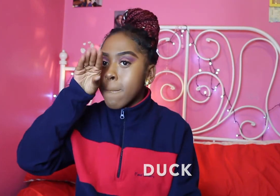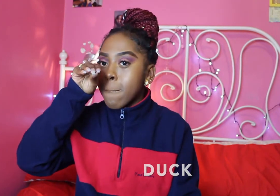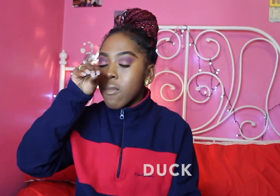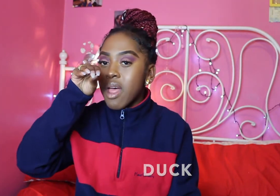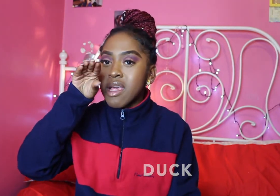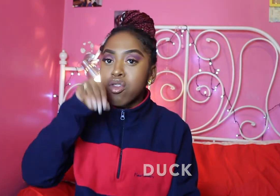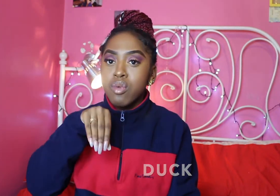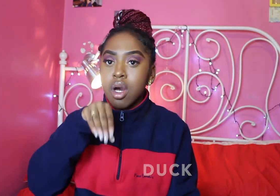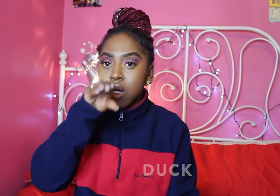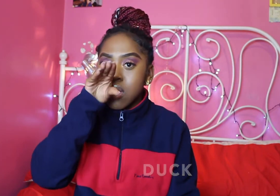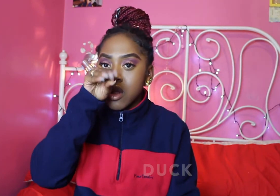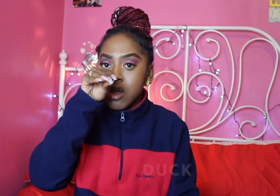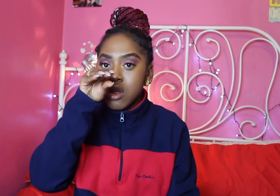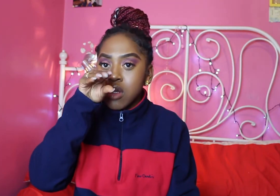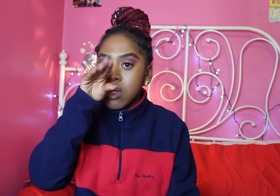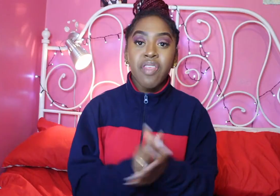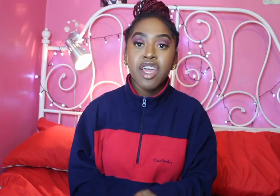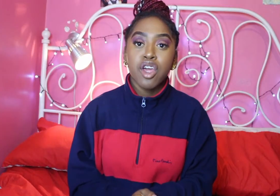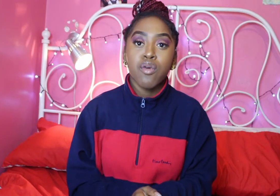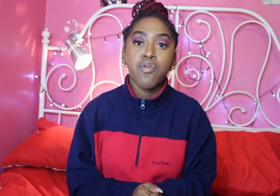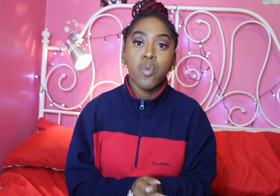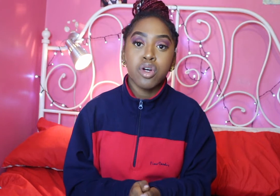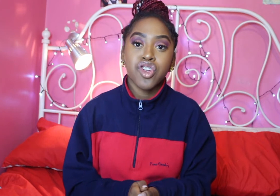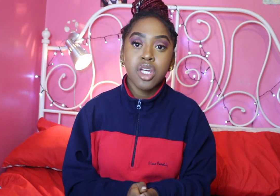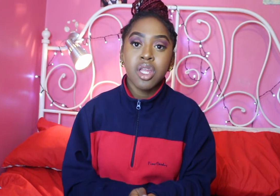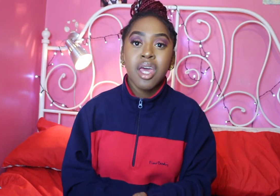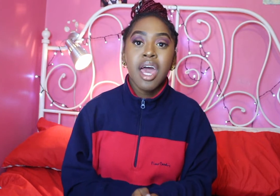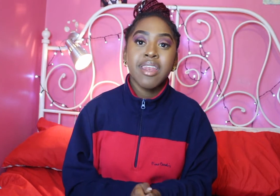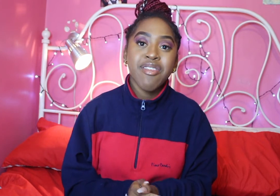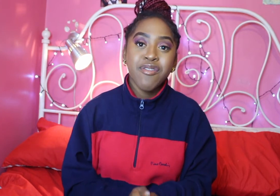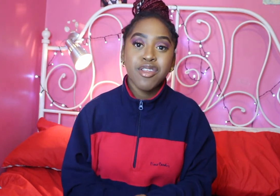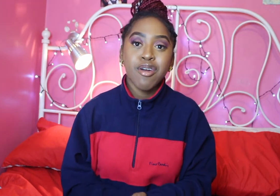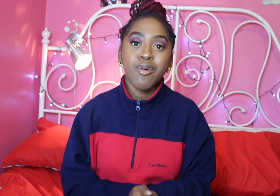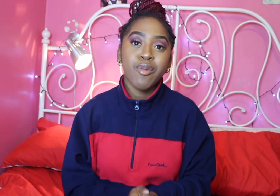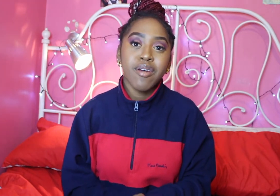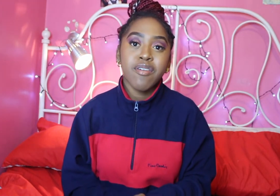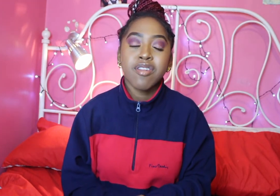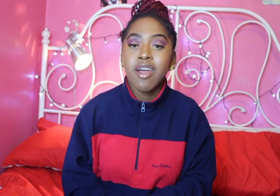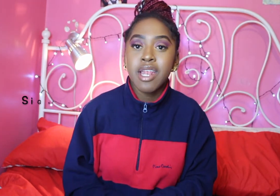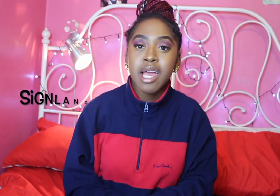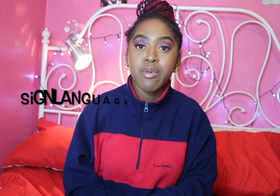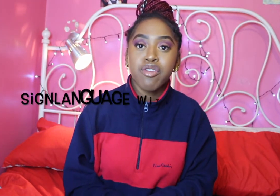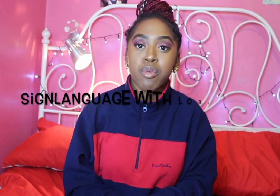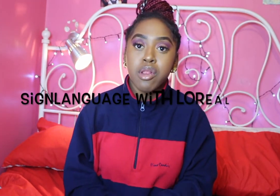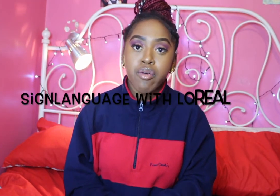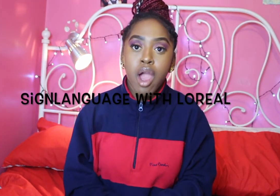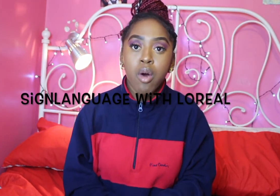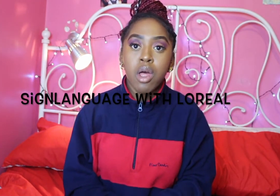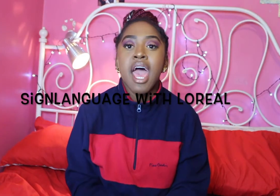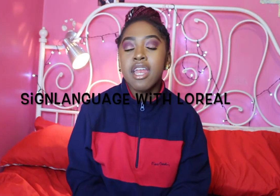and that's how you do duck thank you for watching another video with sign language with l'oreal and